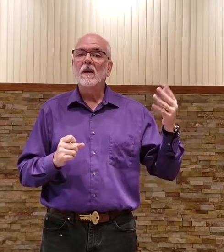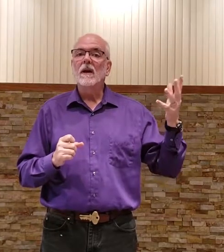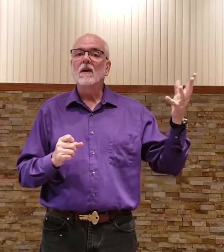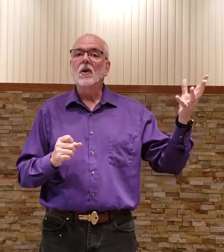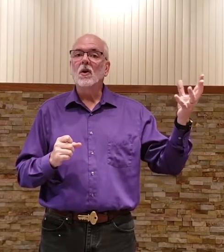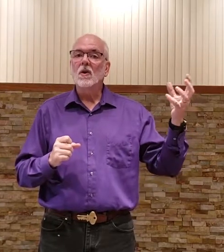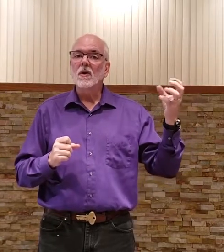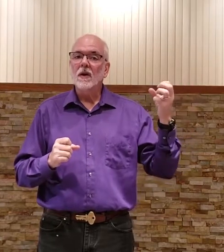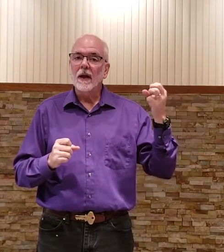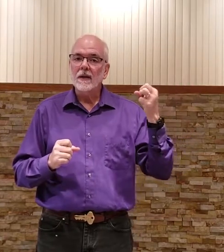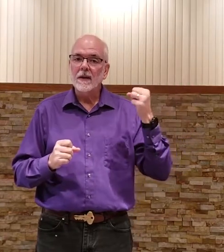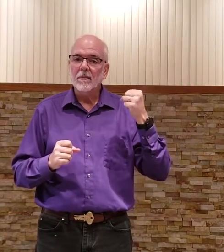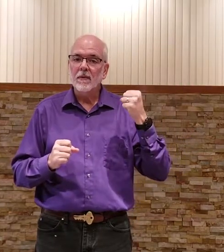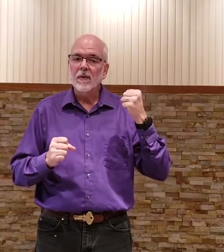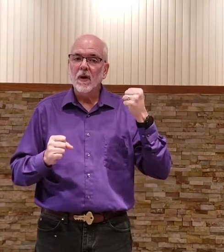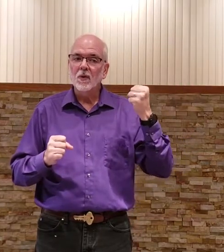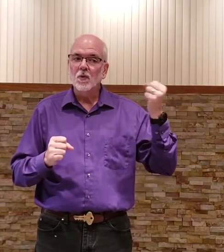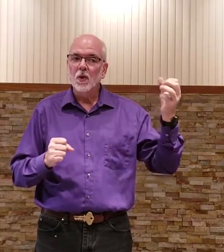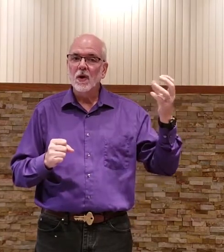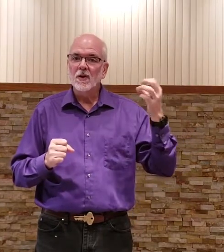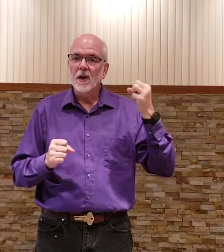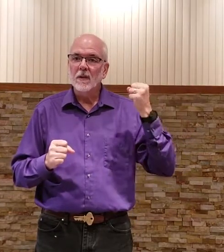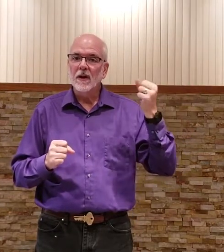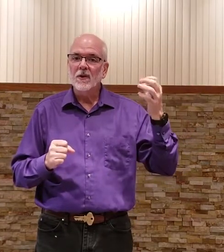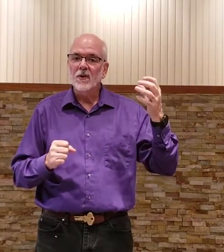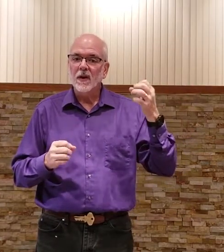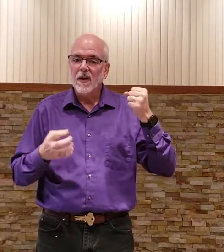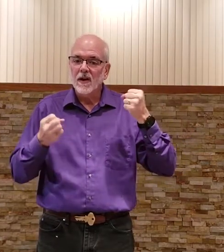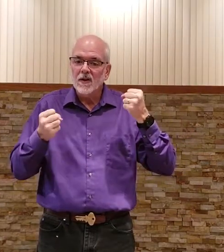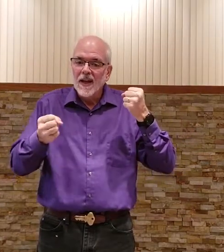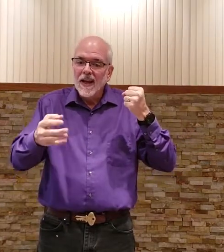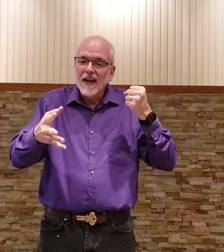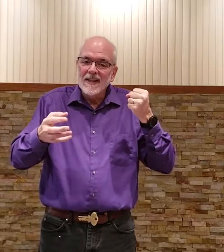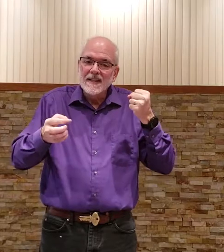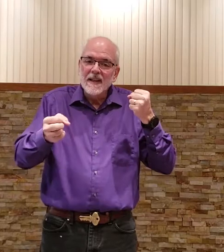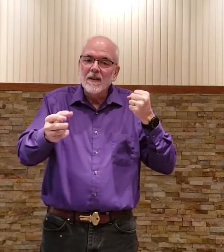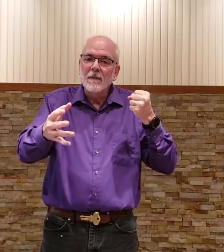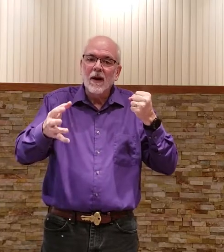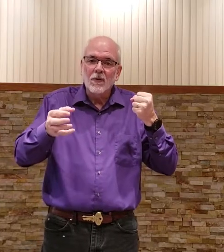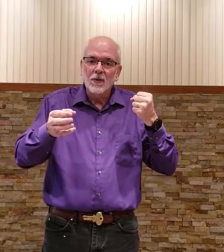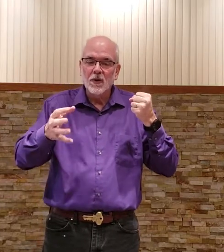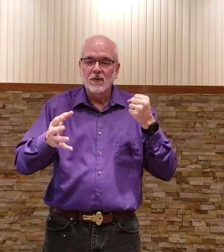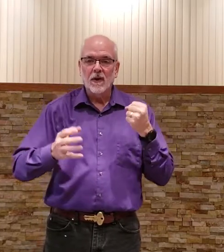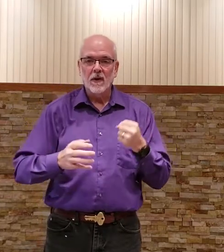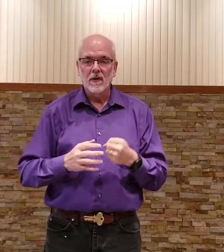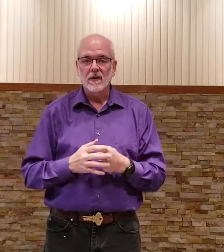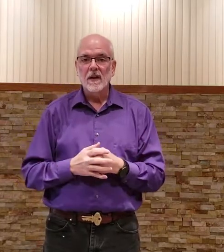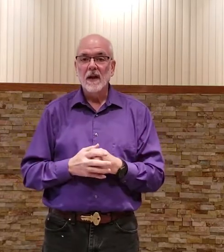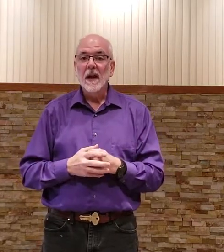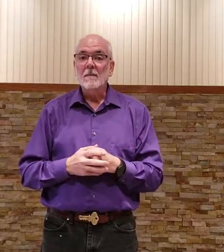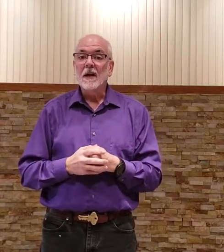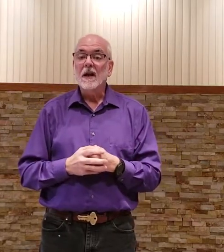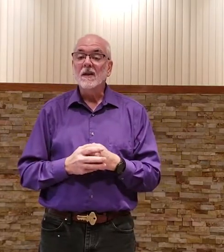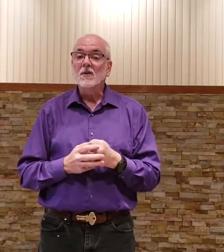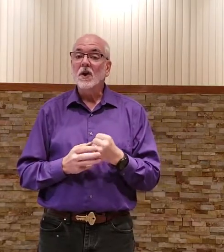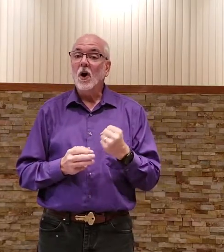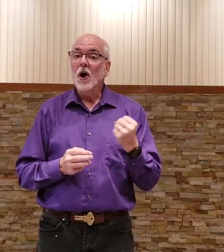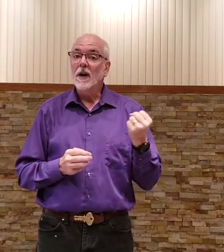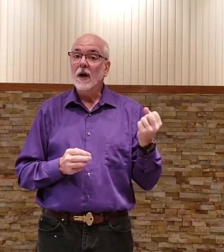can learn to accept those words coming in through your ears and send them out through your fingers because the audio